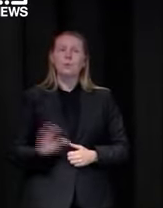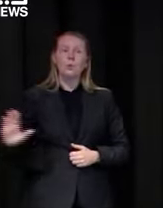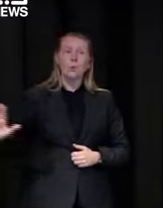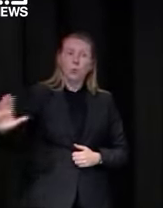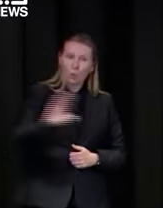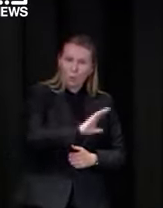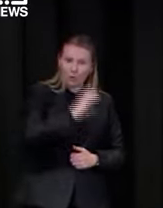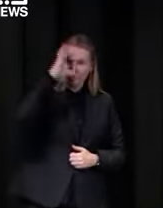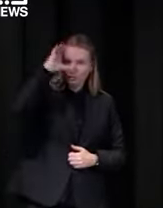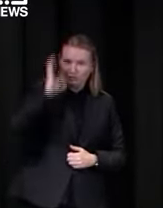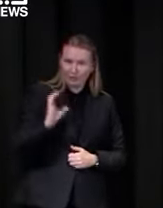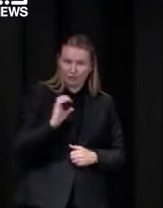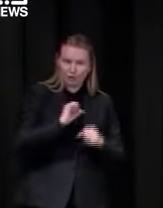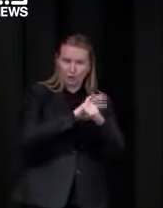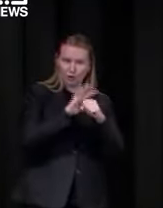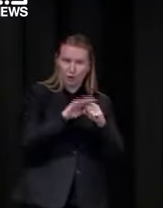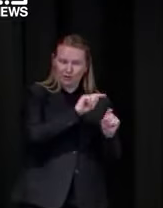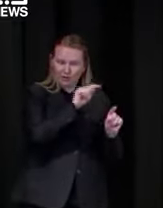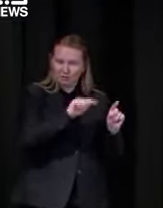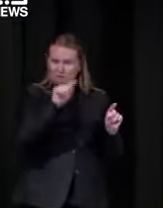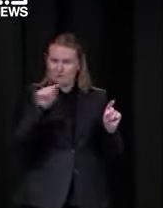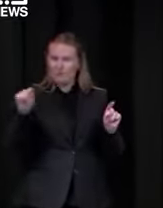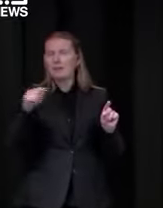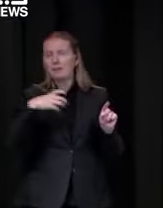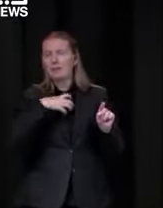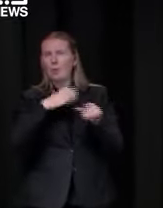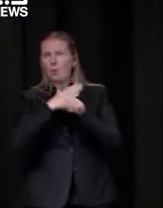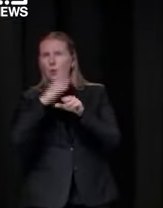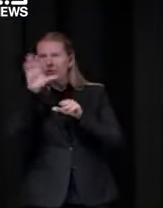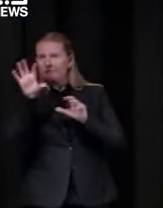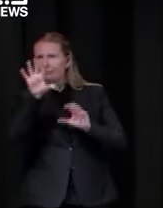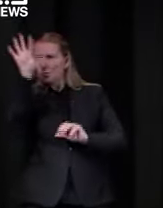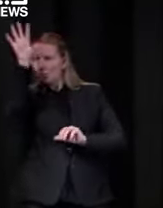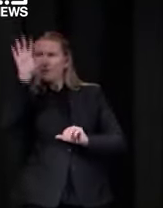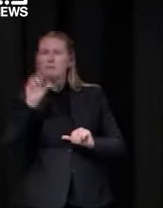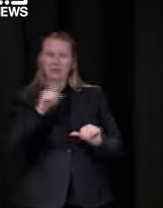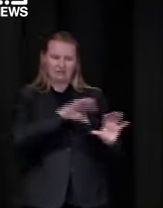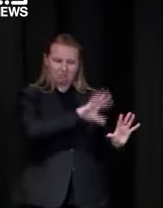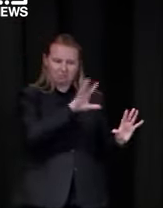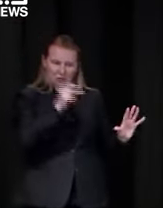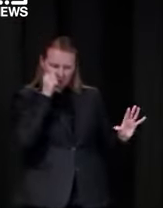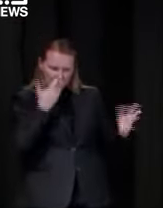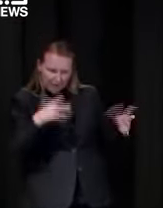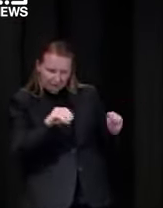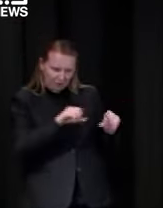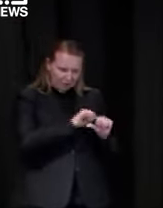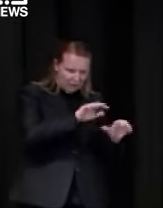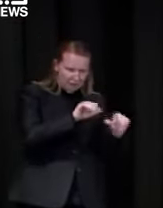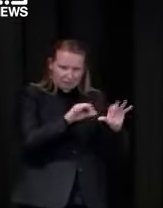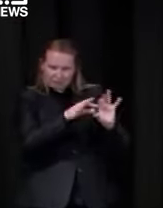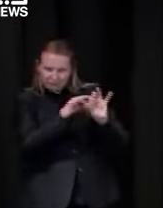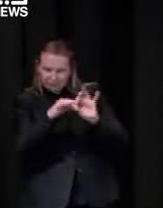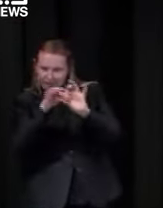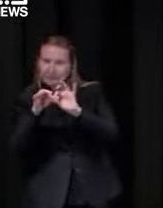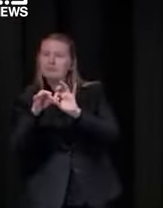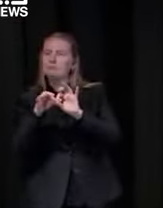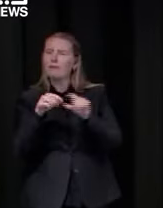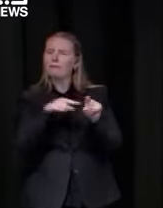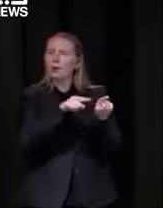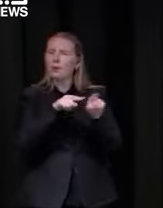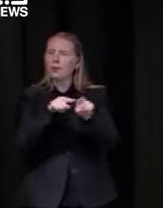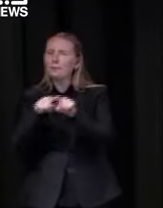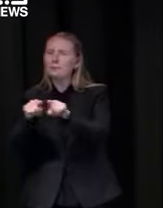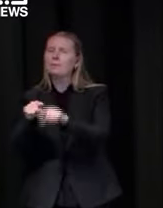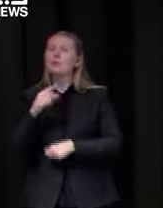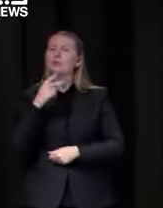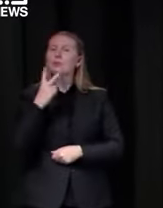with the exception of a bit more work to do mitchellshire are all reasonably well linked and understood primary primary close contacts of existing cases there